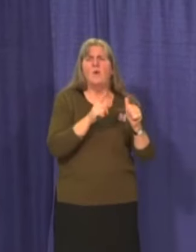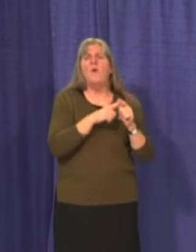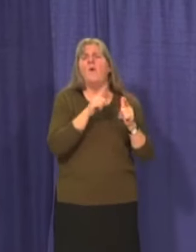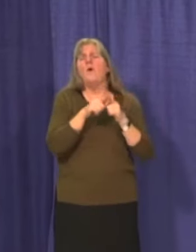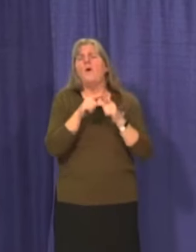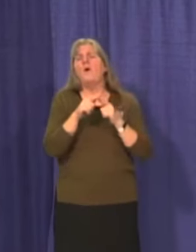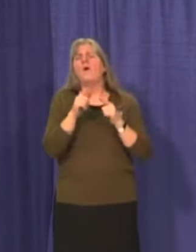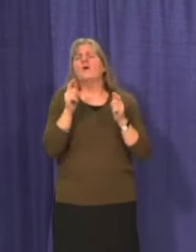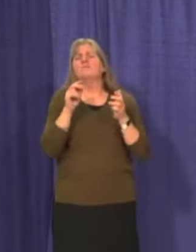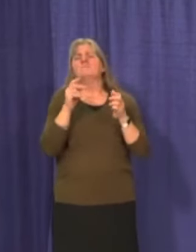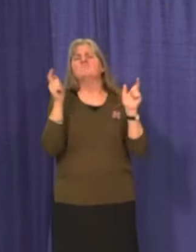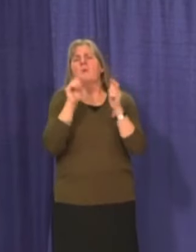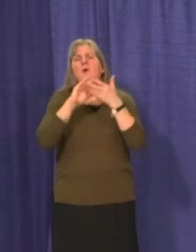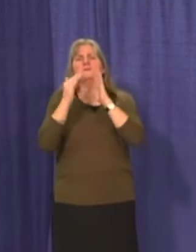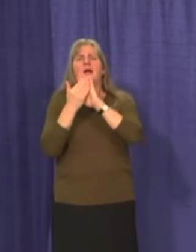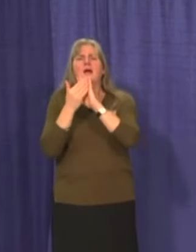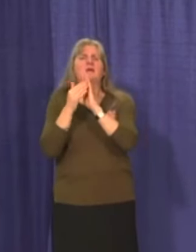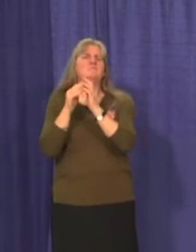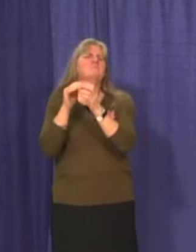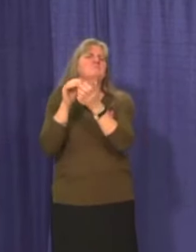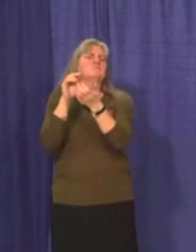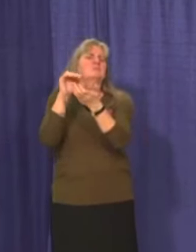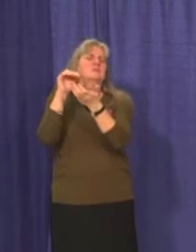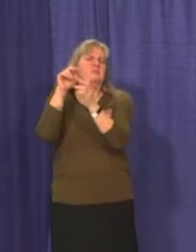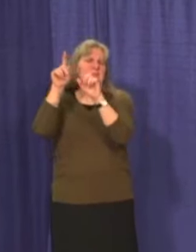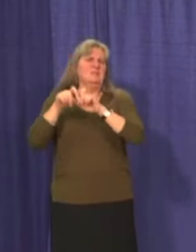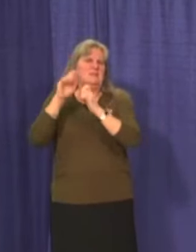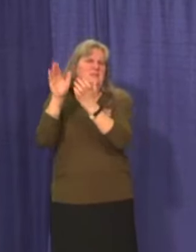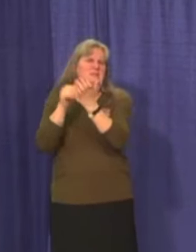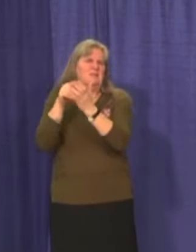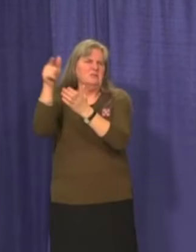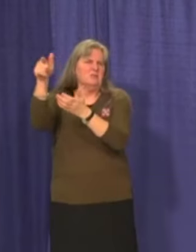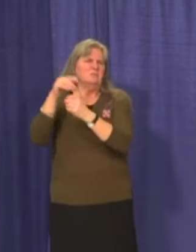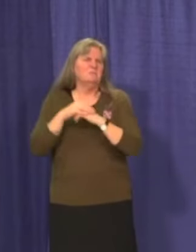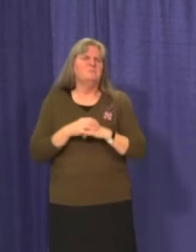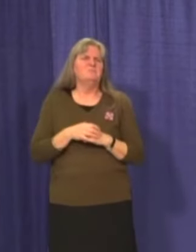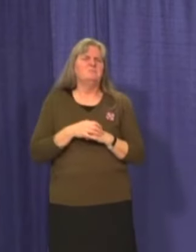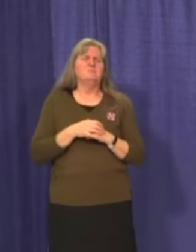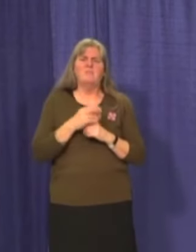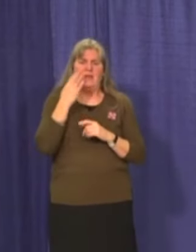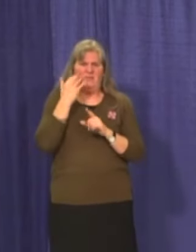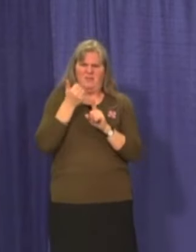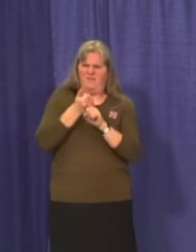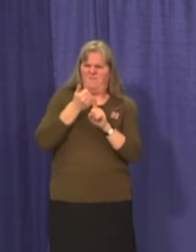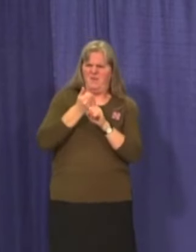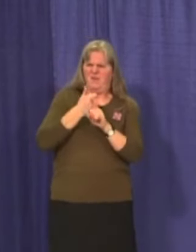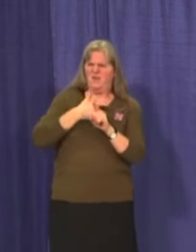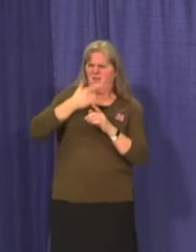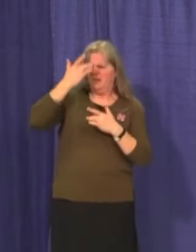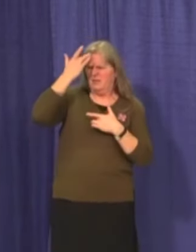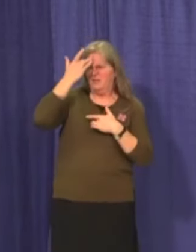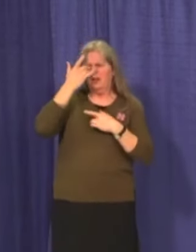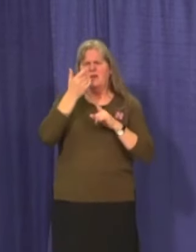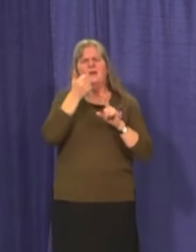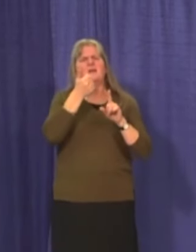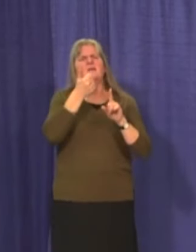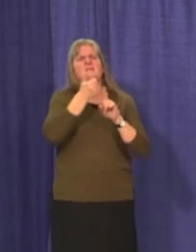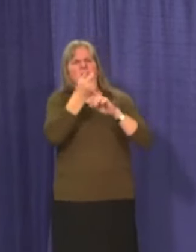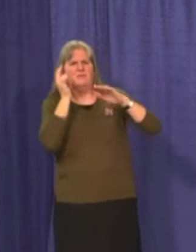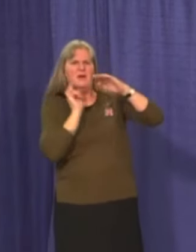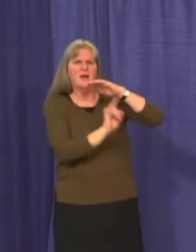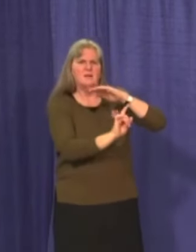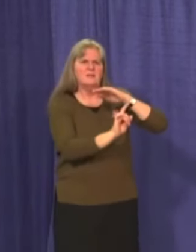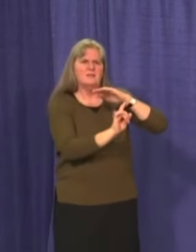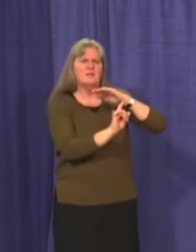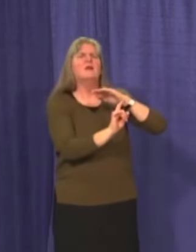rural health center. Always stay home and self-isolate when you are symptomatic and when you're awaiting your